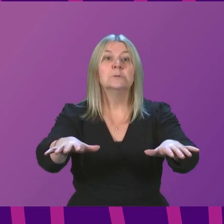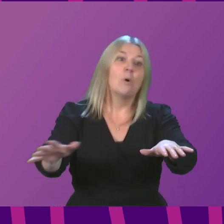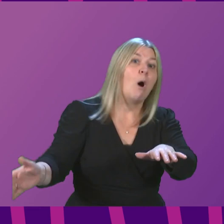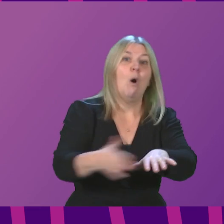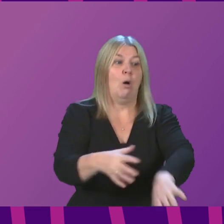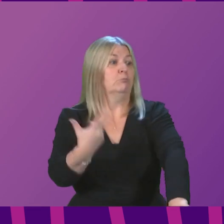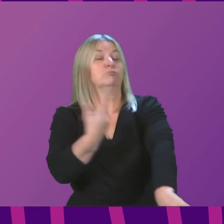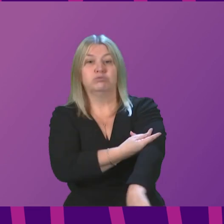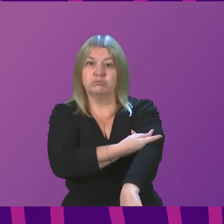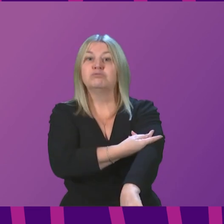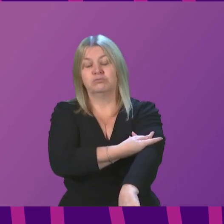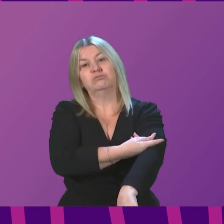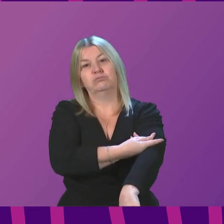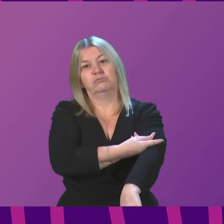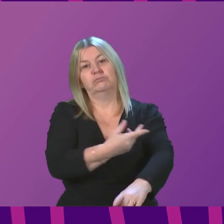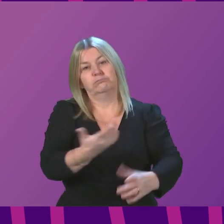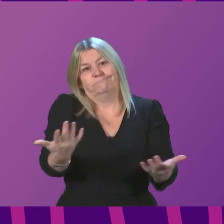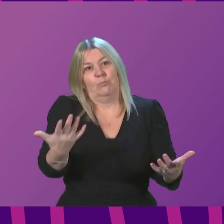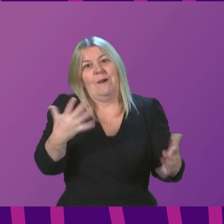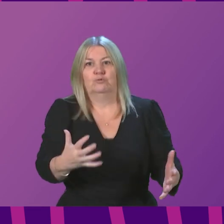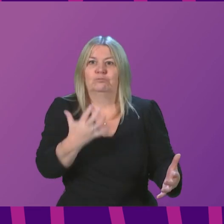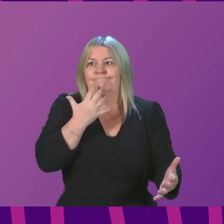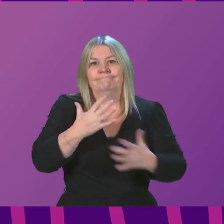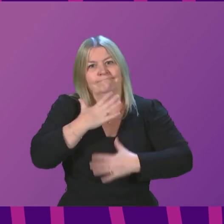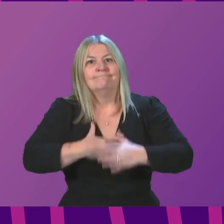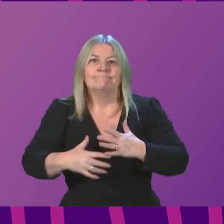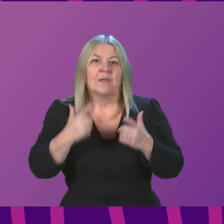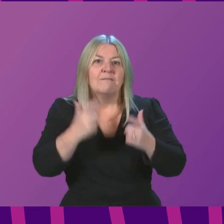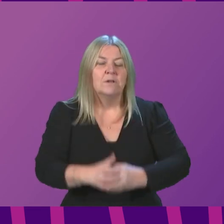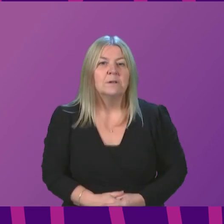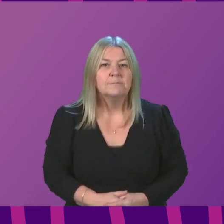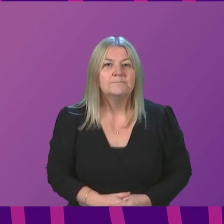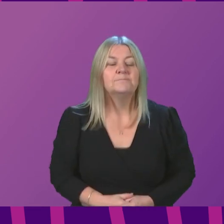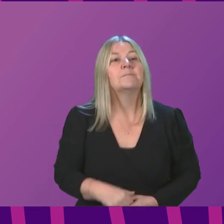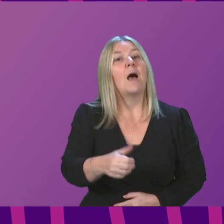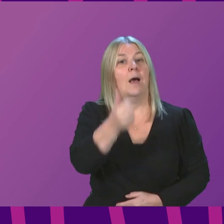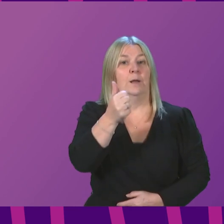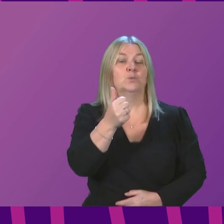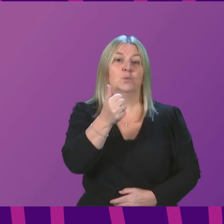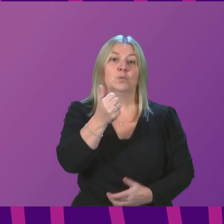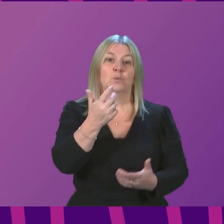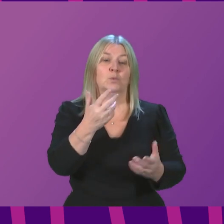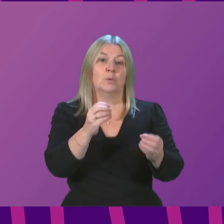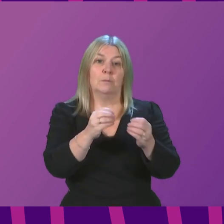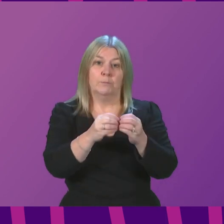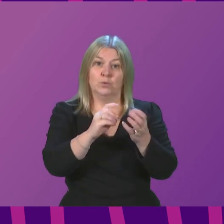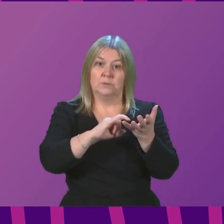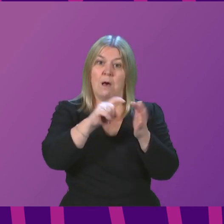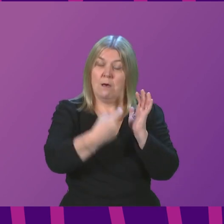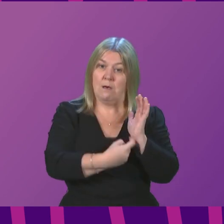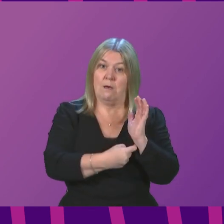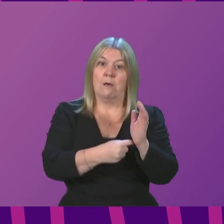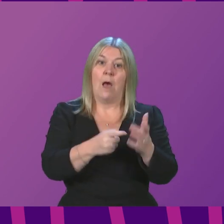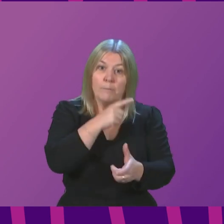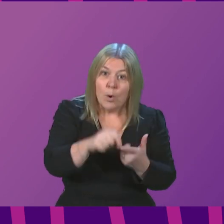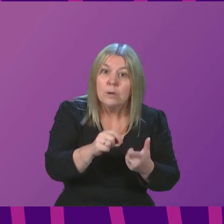spread. In recent weeks, there has been a huge increase in booster appointments. I want to put on record again my thanks to